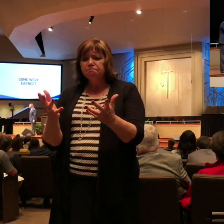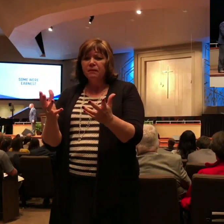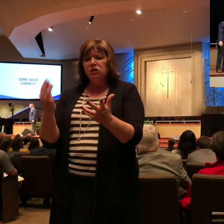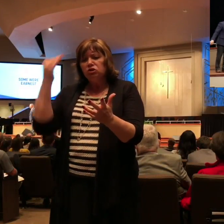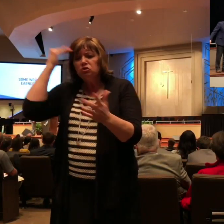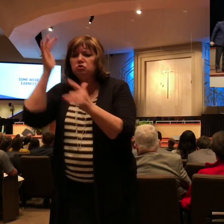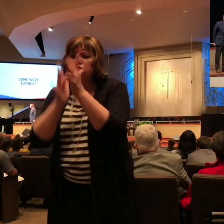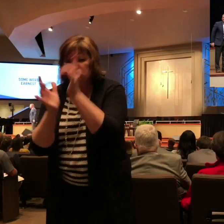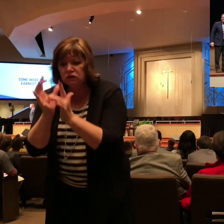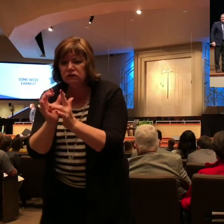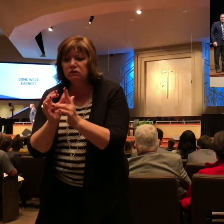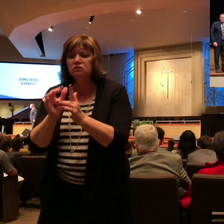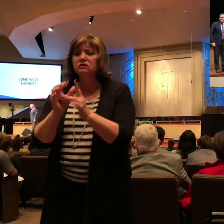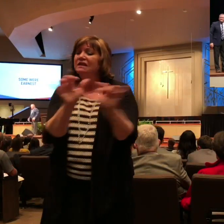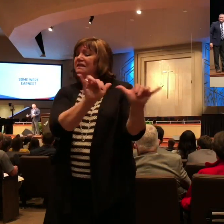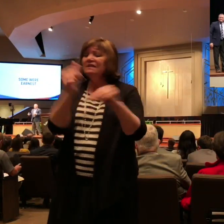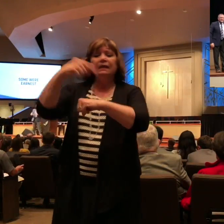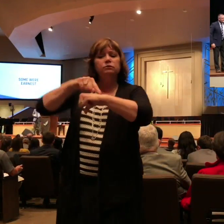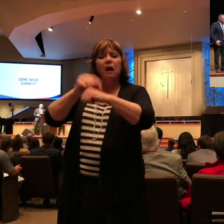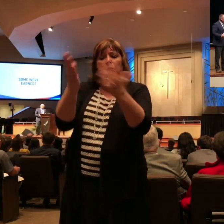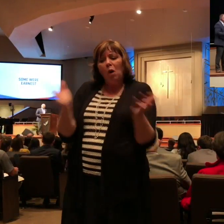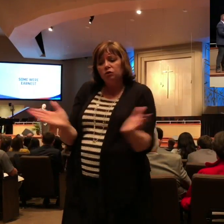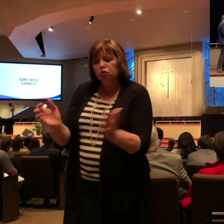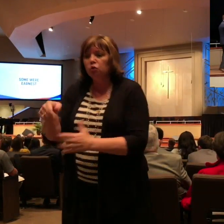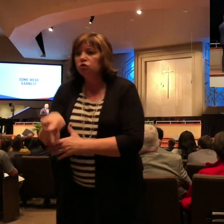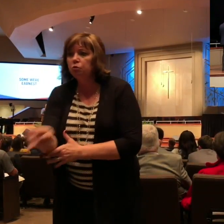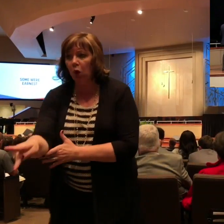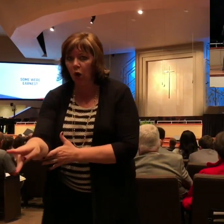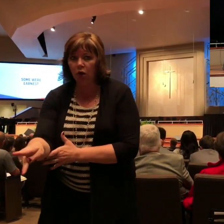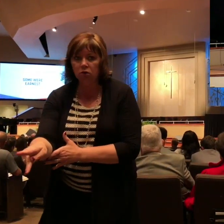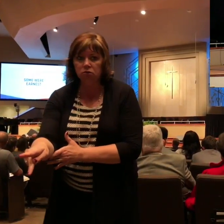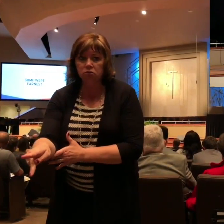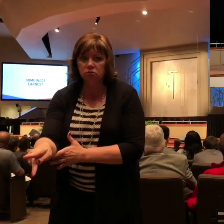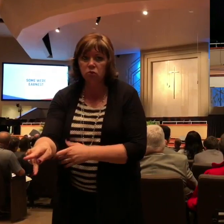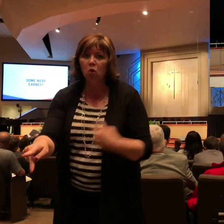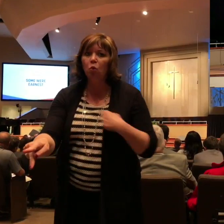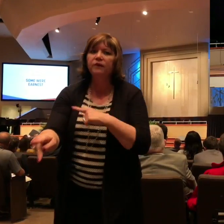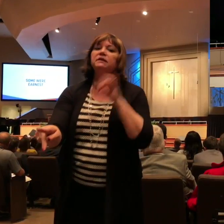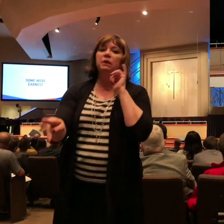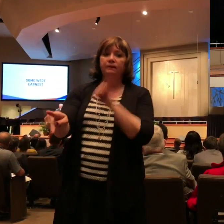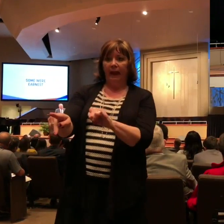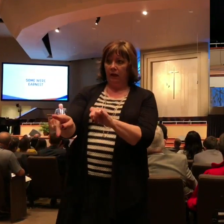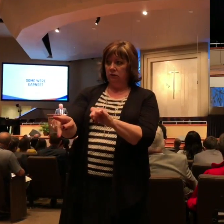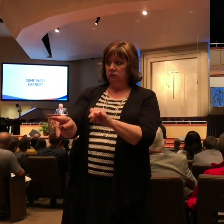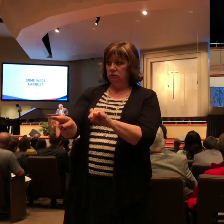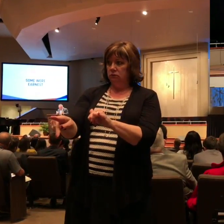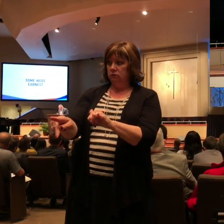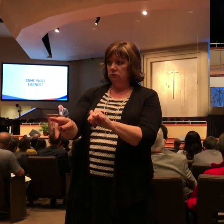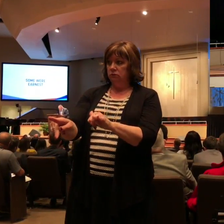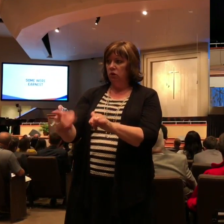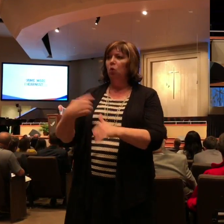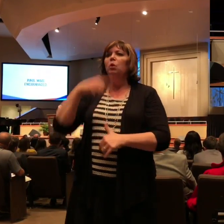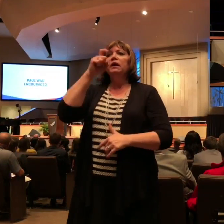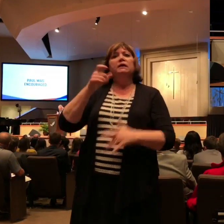encourage Paul. May our church be a body of people who have decided